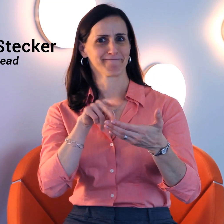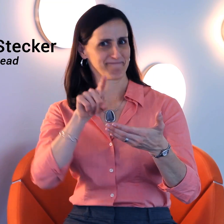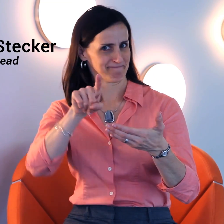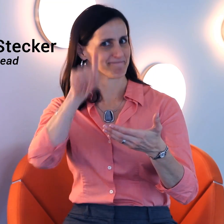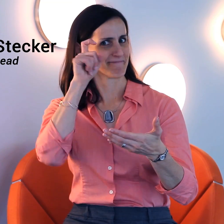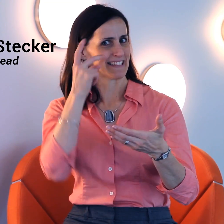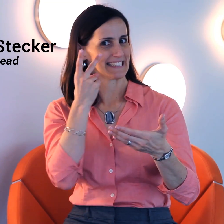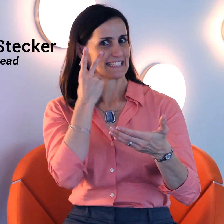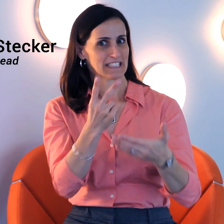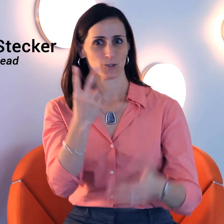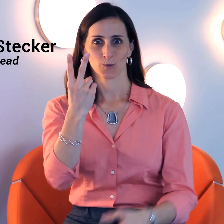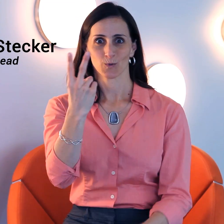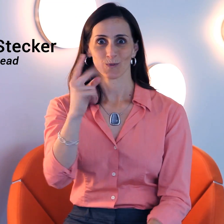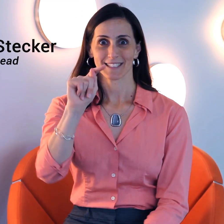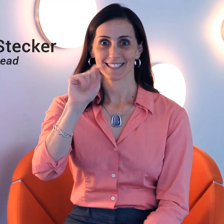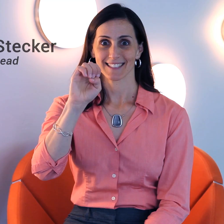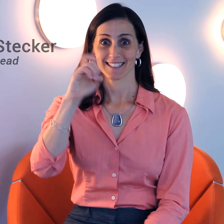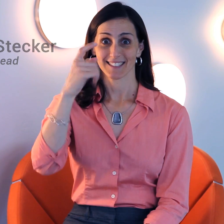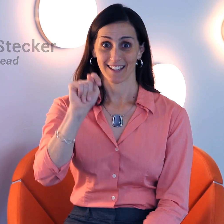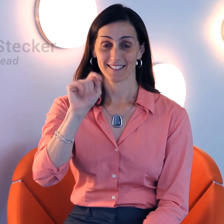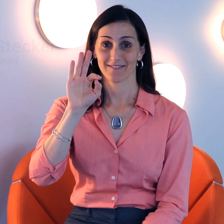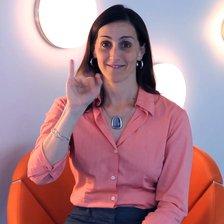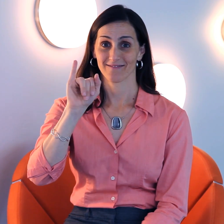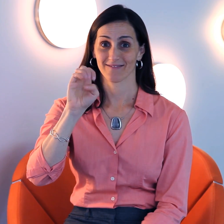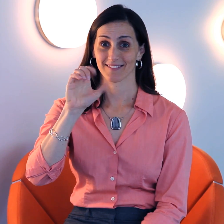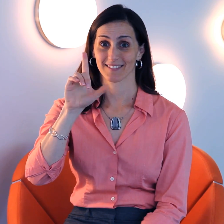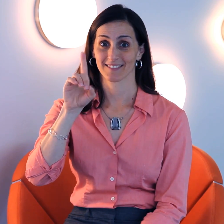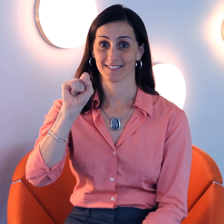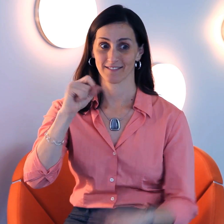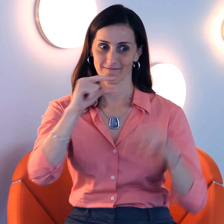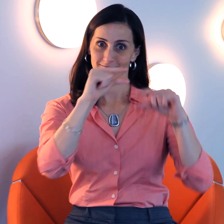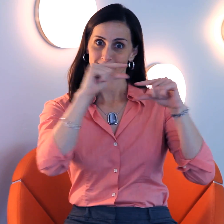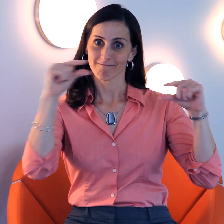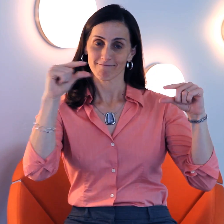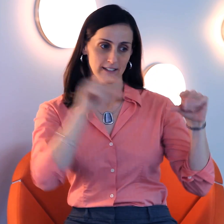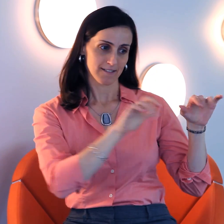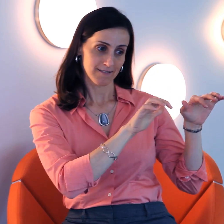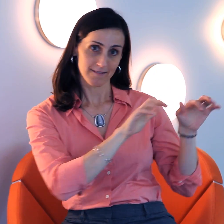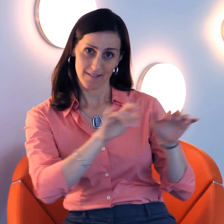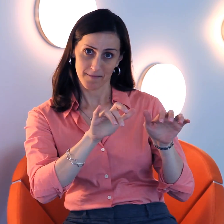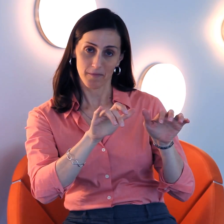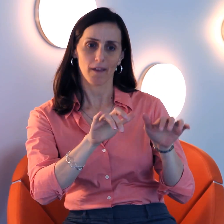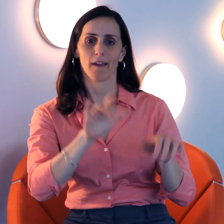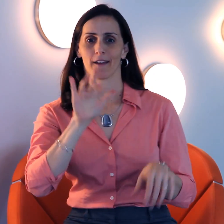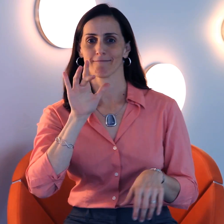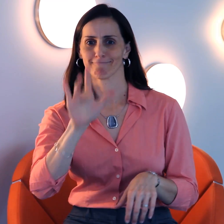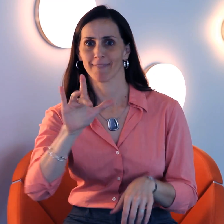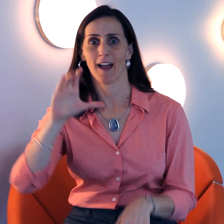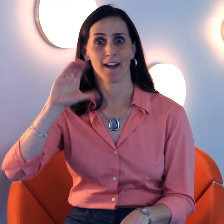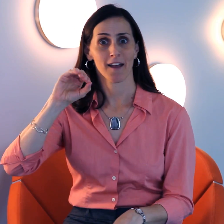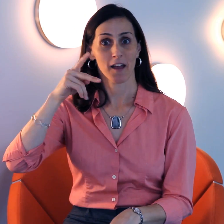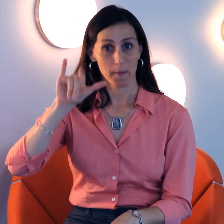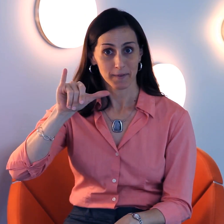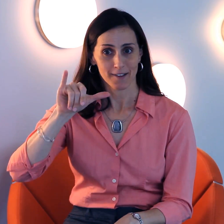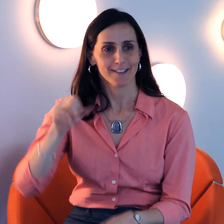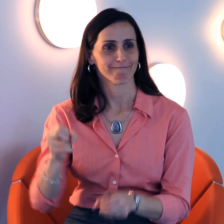You are probably wondering why you see two text fields while using your SignElli keyboard app. One to copy